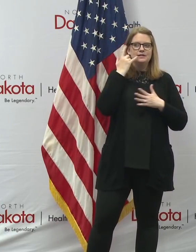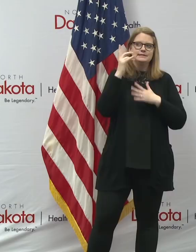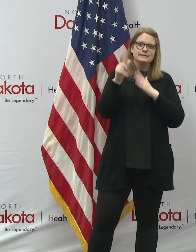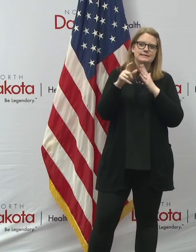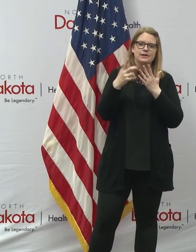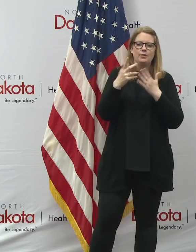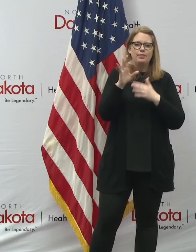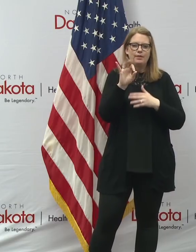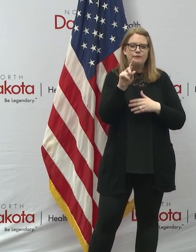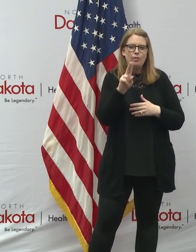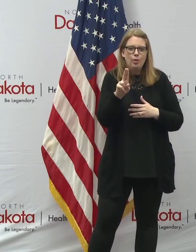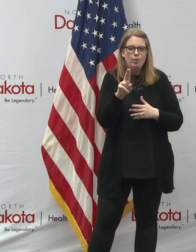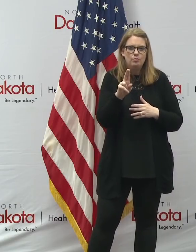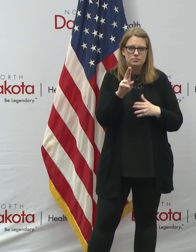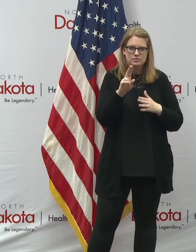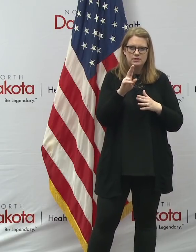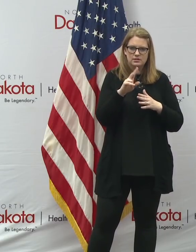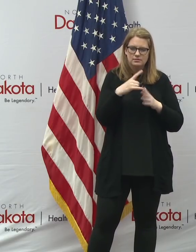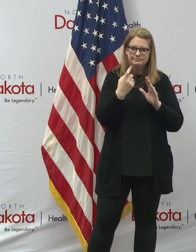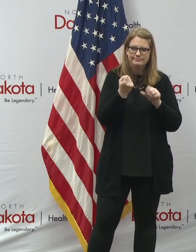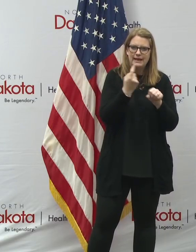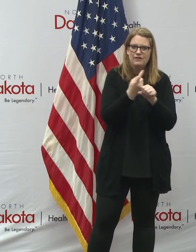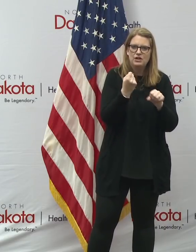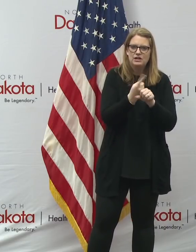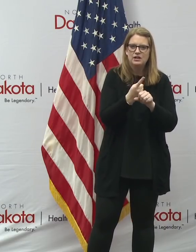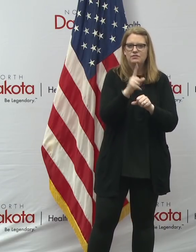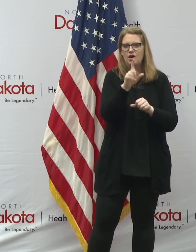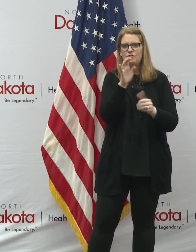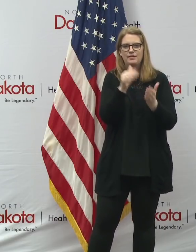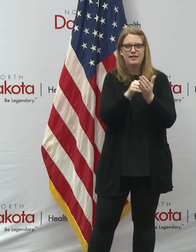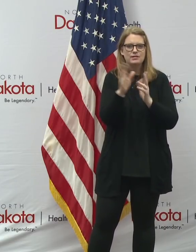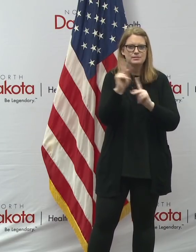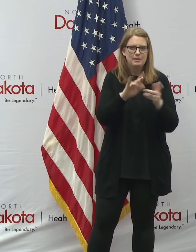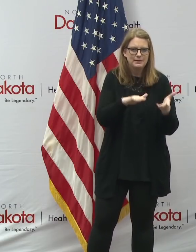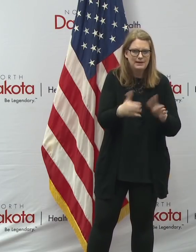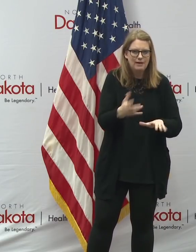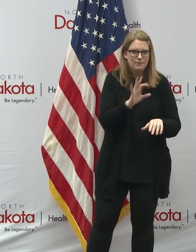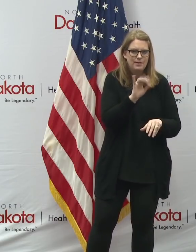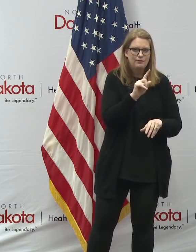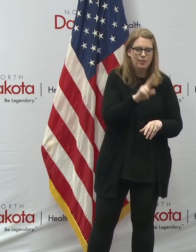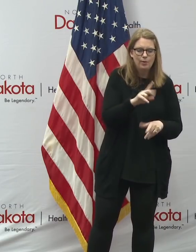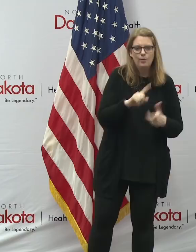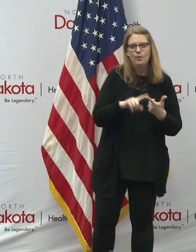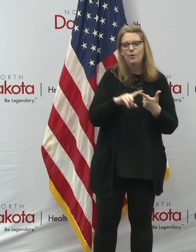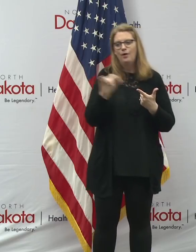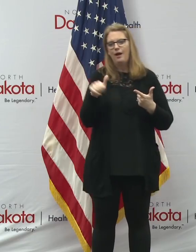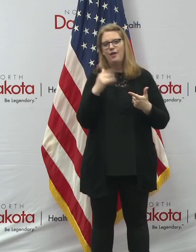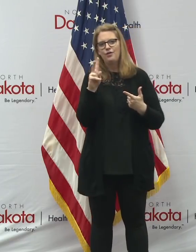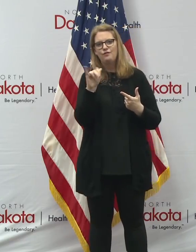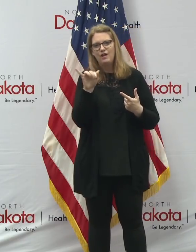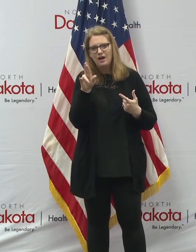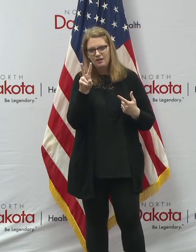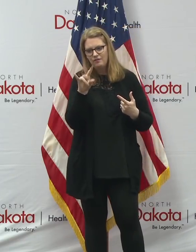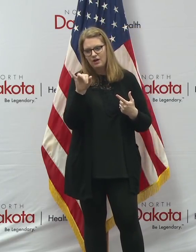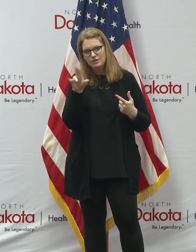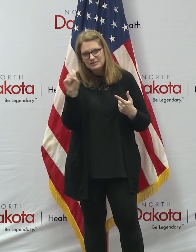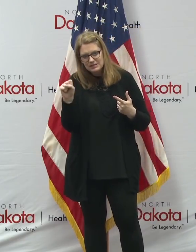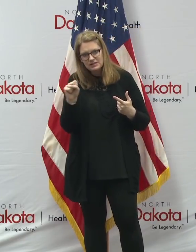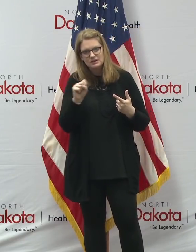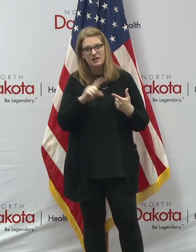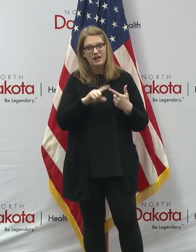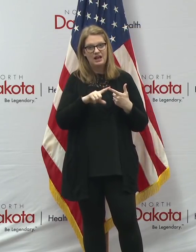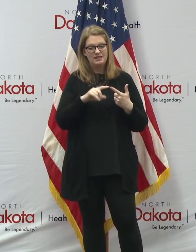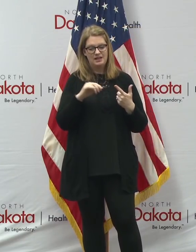flu, which kills, uh, you know, hundreds of thousands of people every year, uh, or whether it's other viruses, uh, and the threat of a